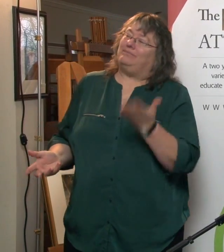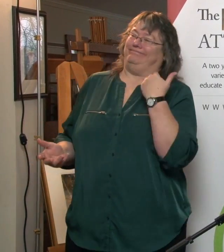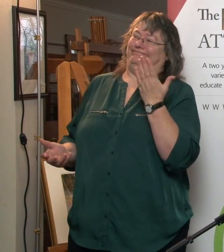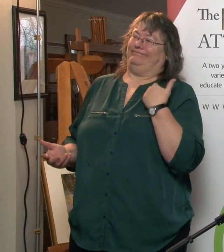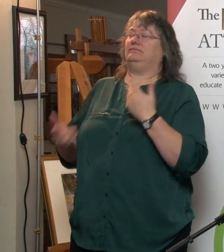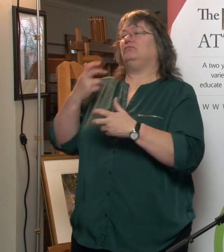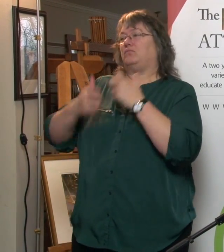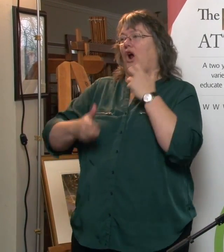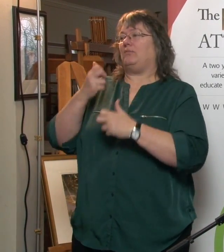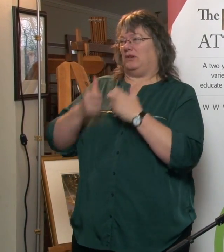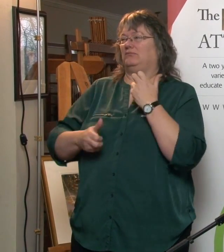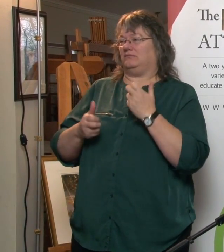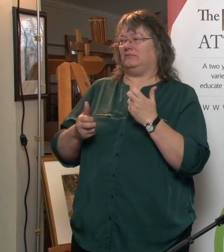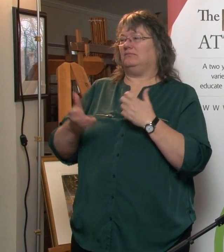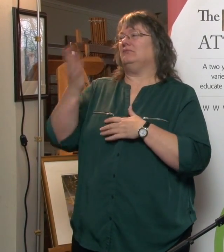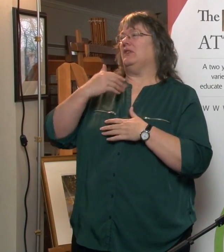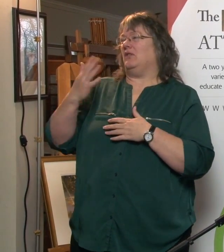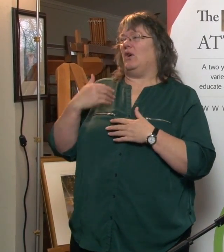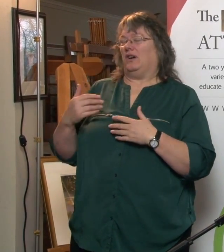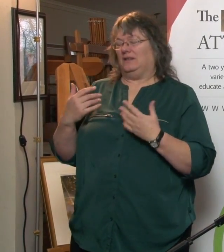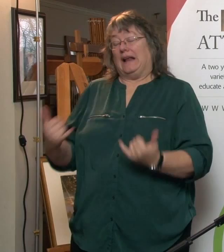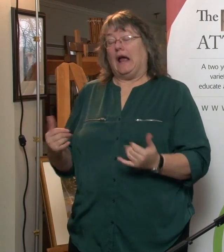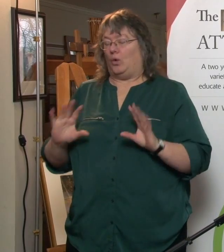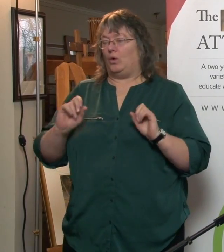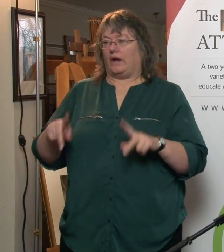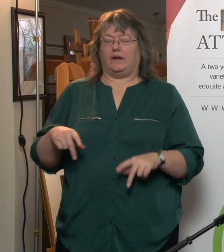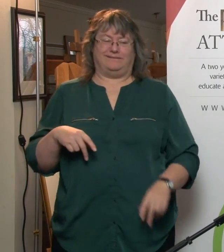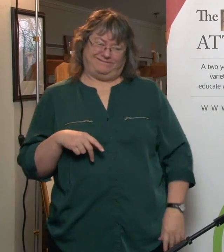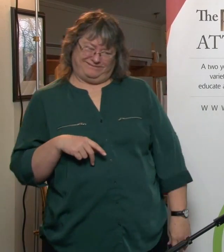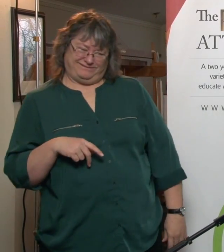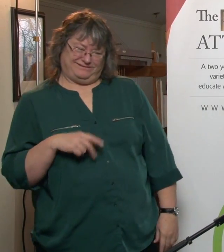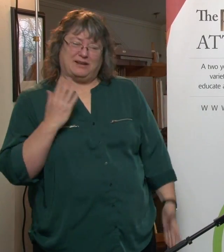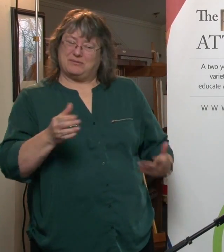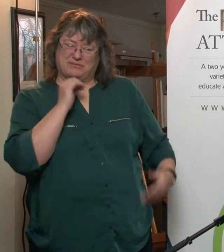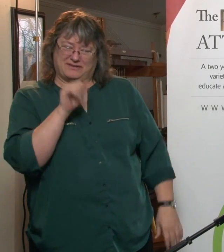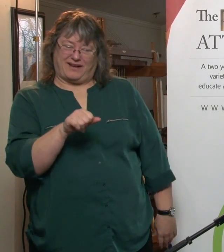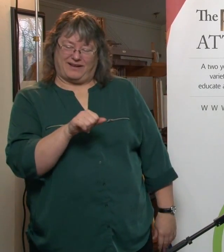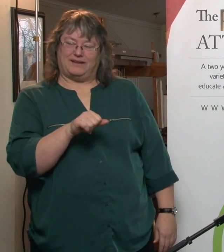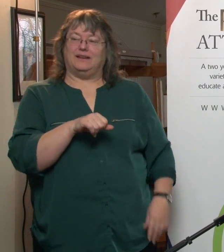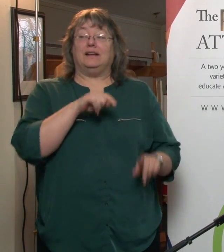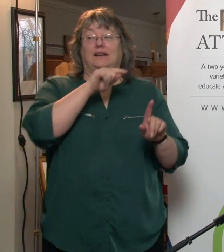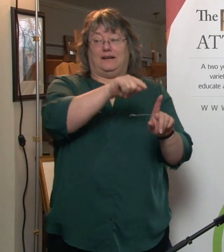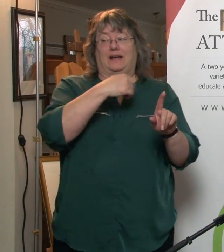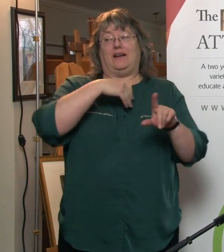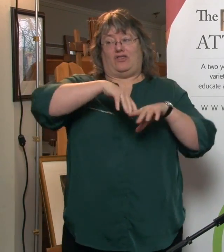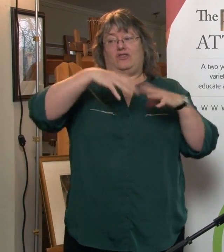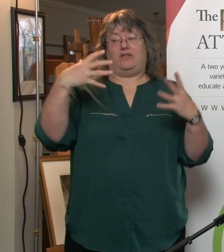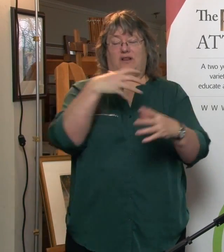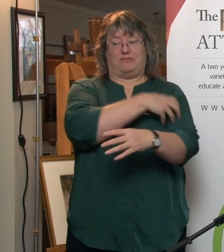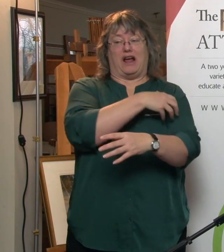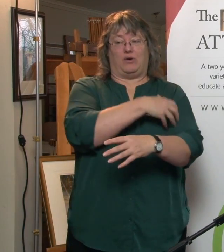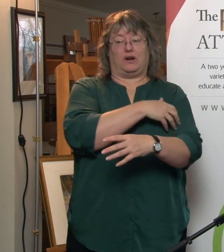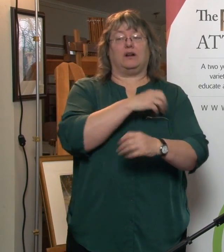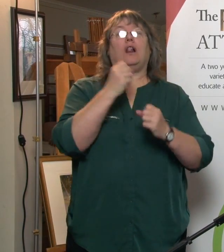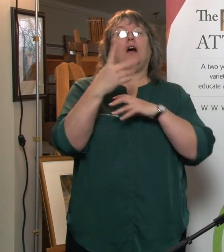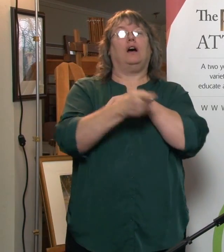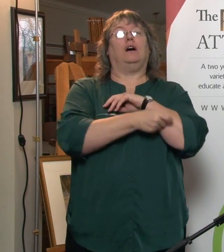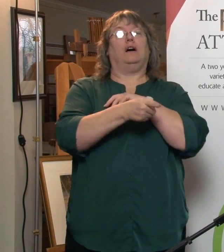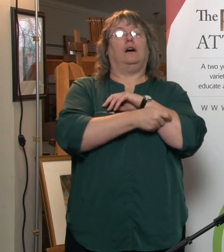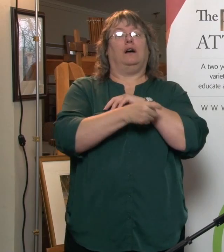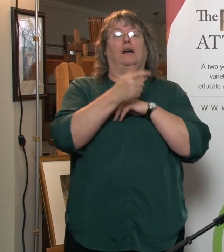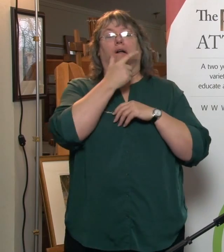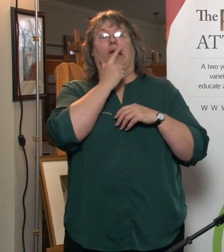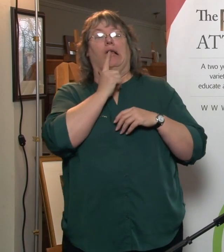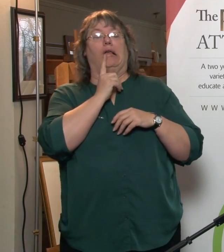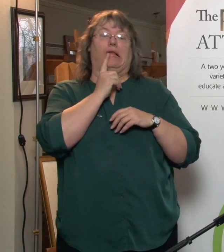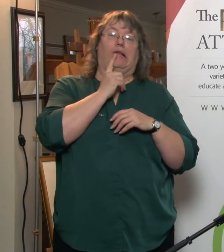trouble with that sort of thing, but I think it's okay now. Well, you know, maybe not. They have a lot of power, and there's a lot of potential temptation when you think about